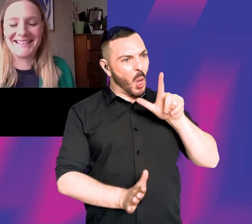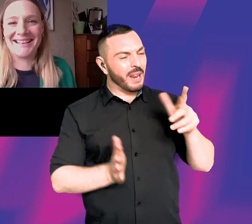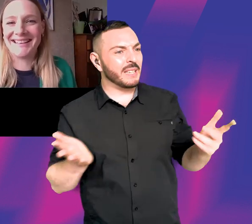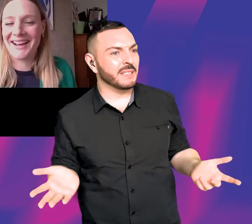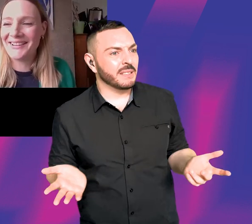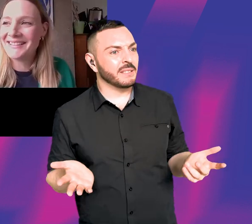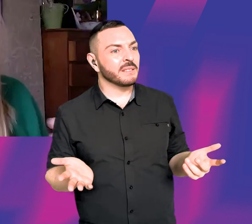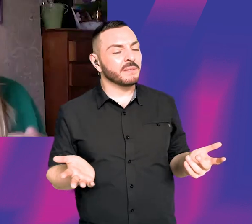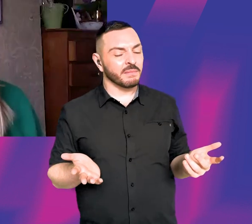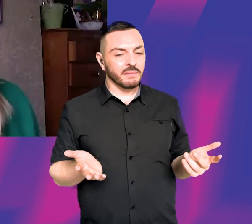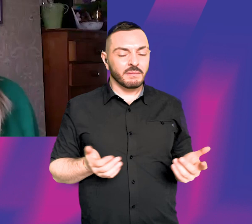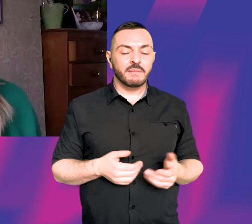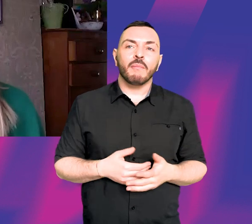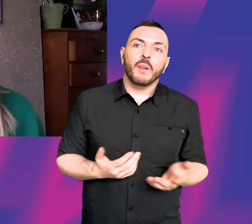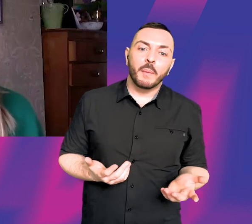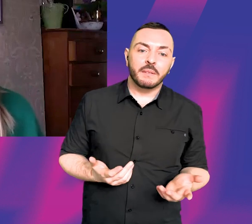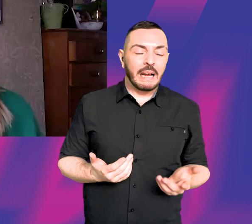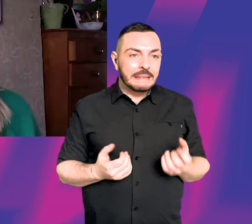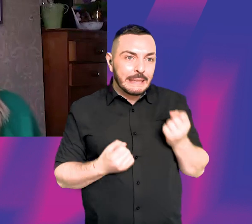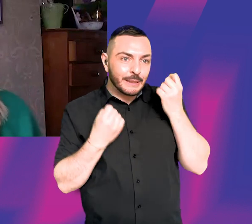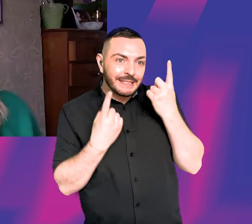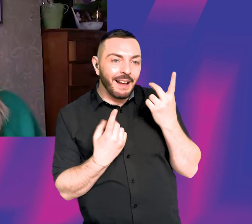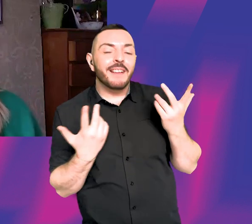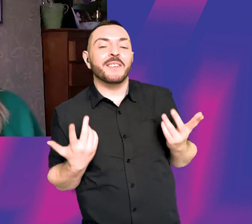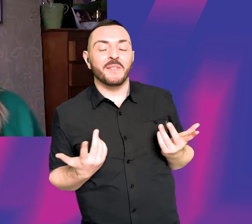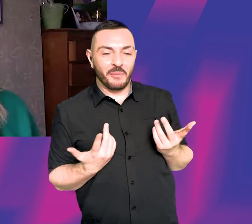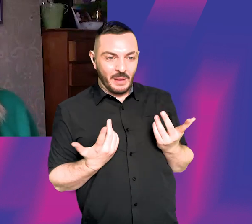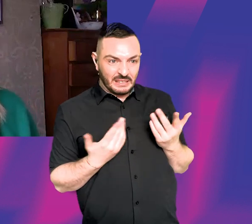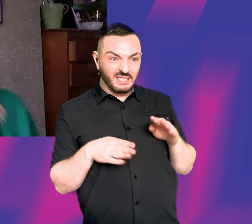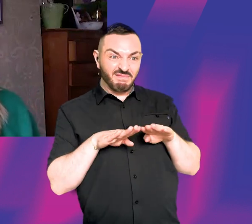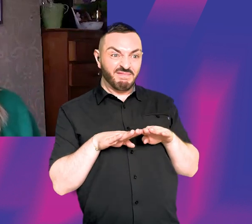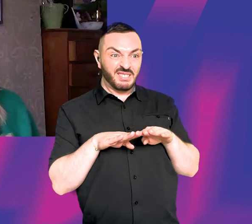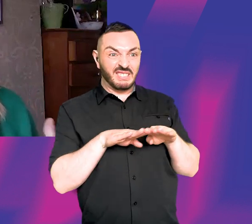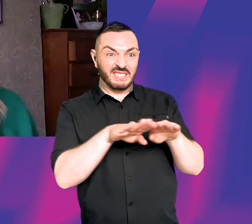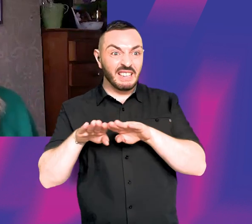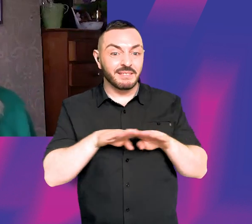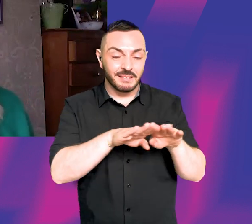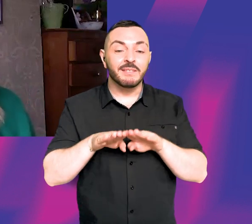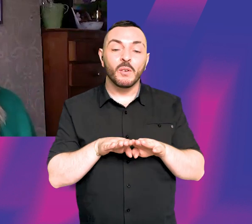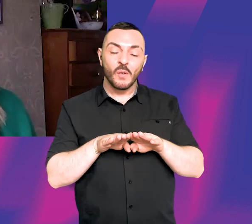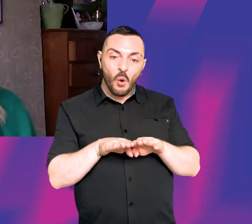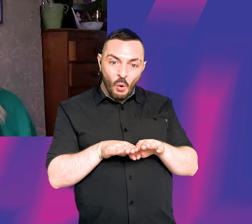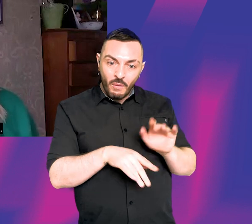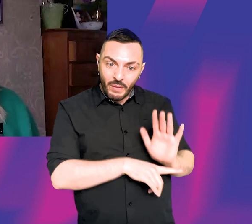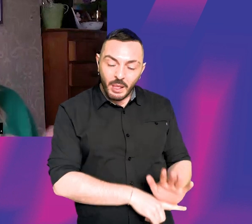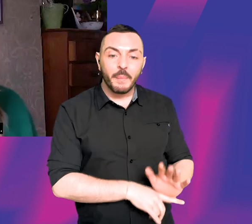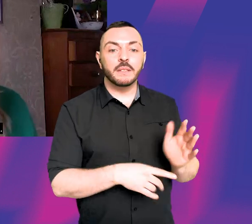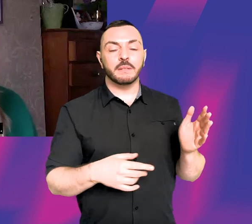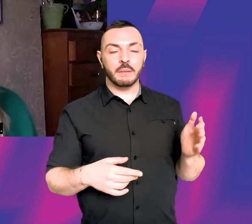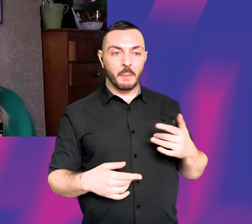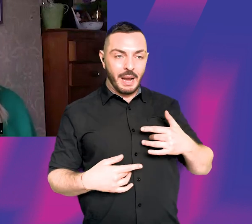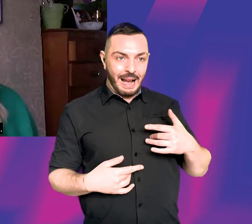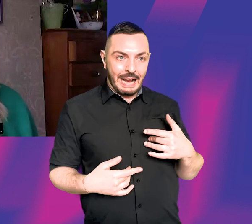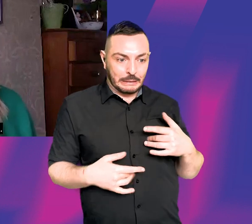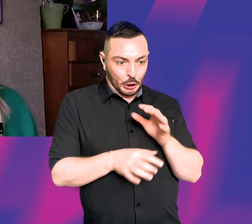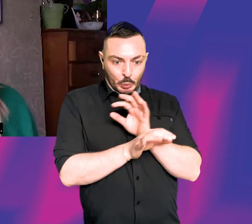weird. You know, I'm not understanding that that's like completely standard for filming. And I didn't really understand what a call sheet was. And I knew nothing